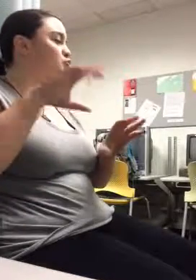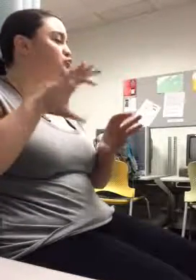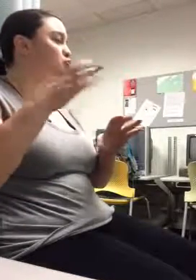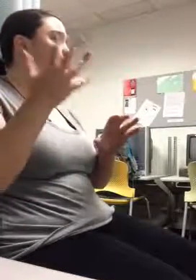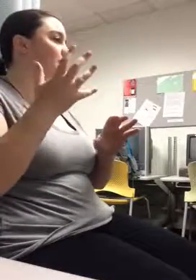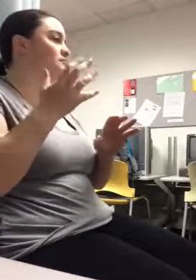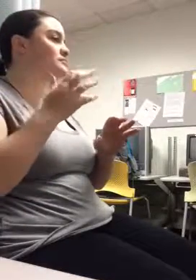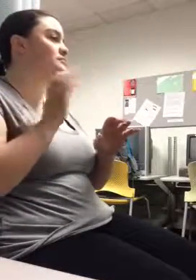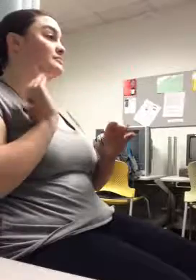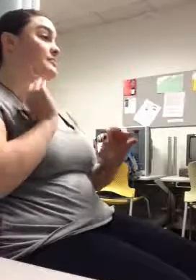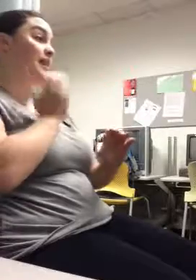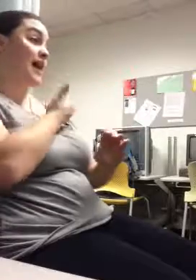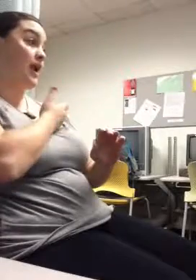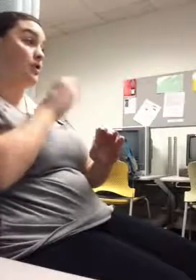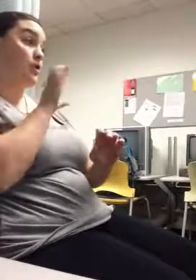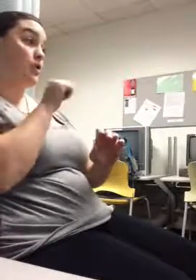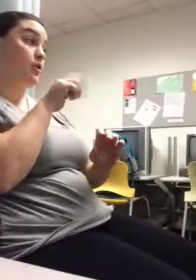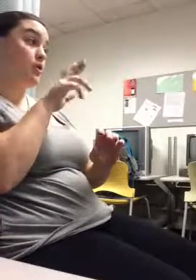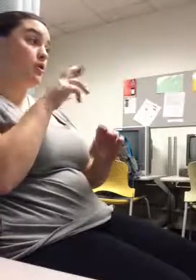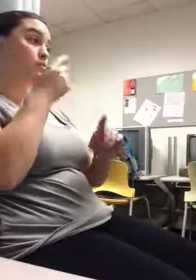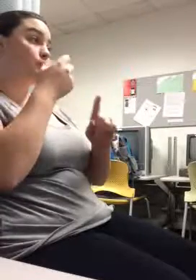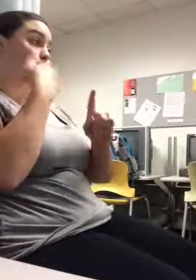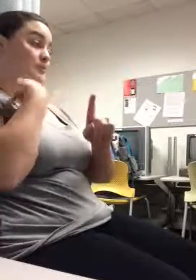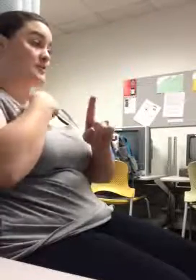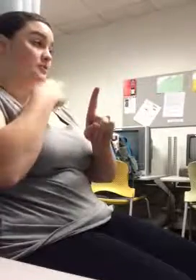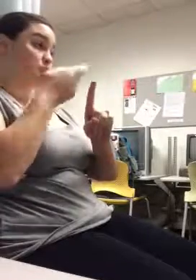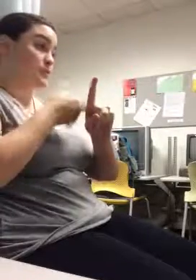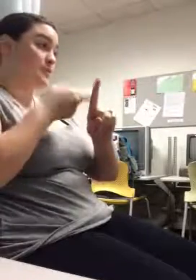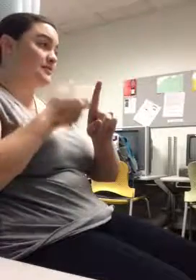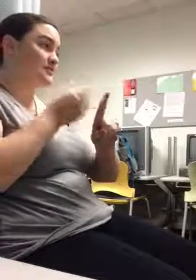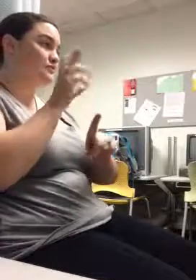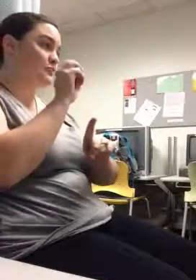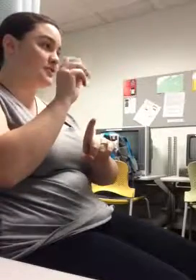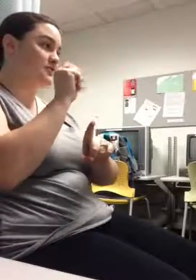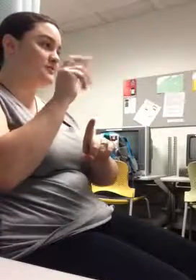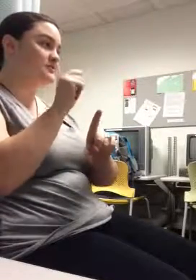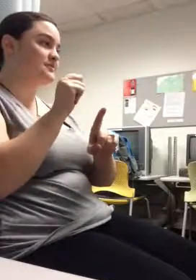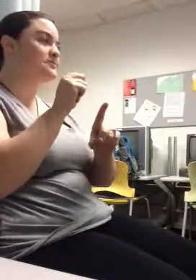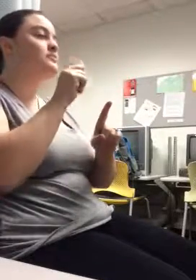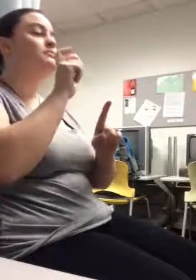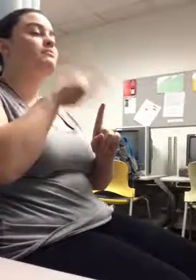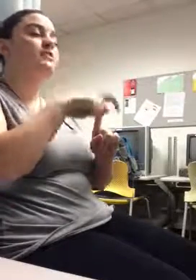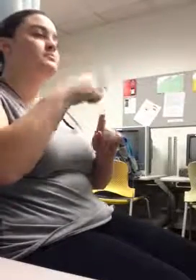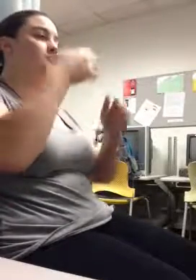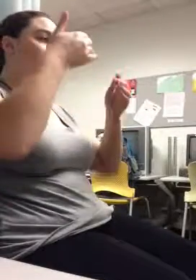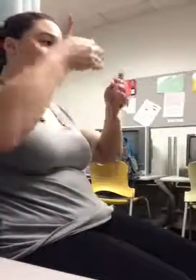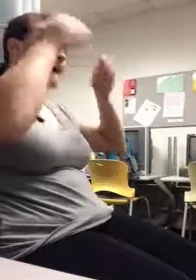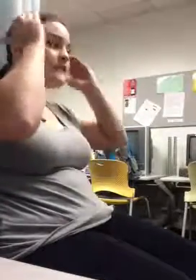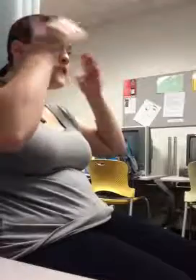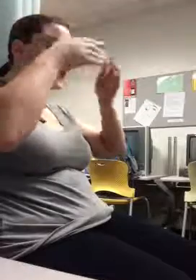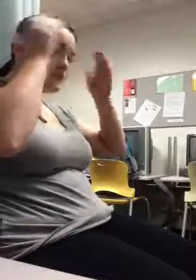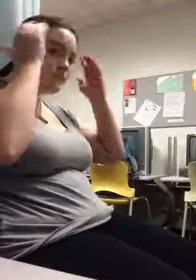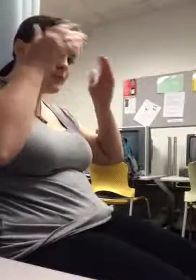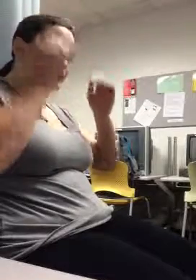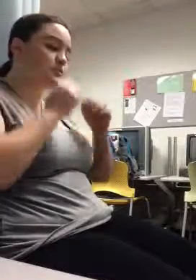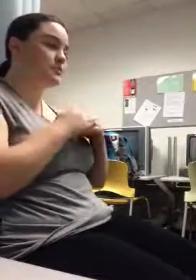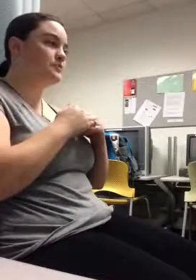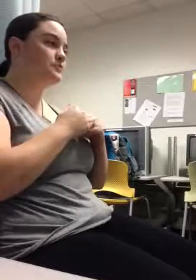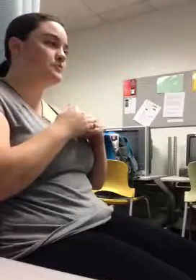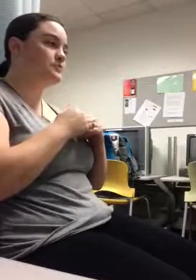a convertible, because it would be so worth it there to have a convertible. And I'm sure glad she